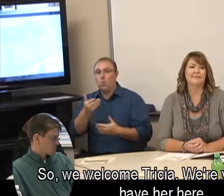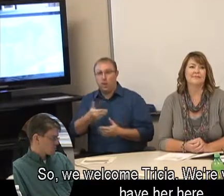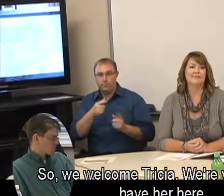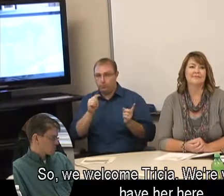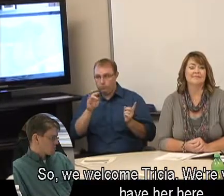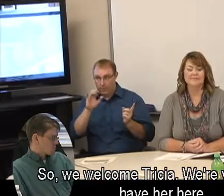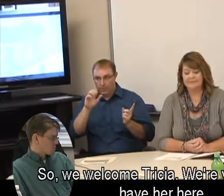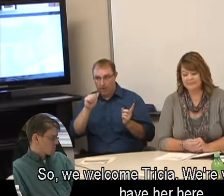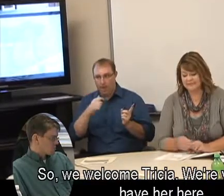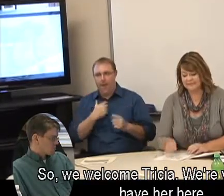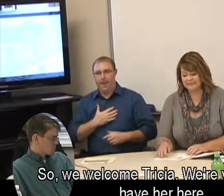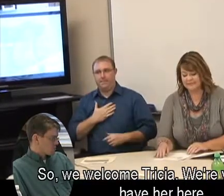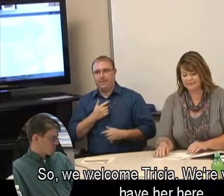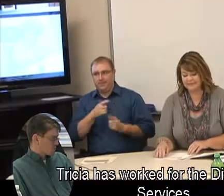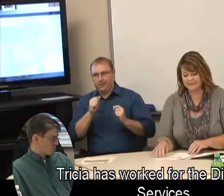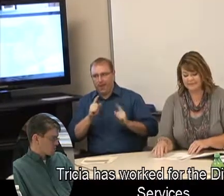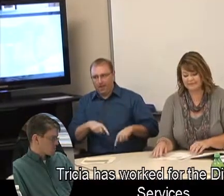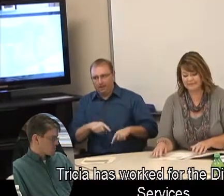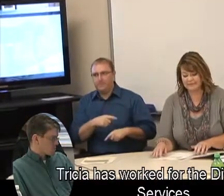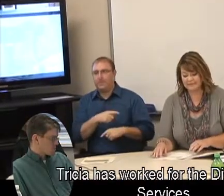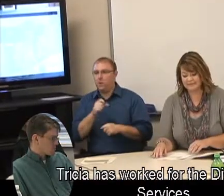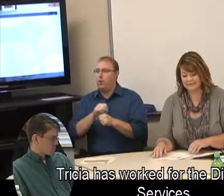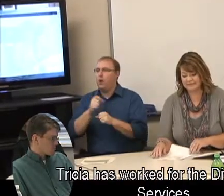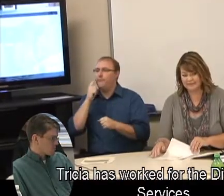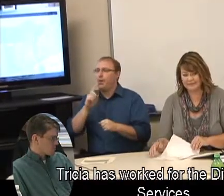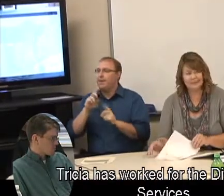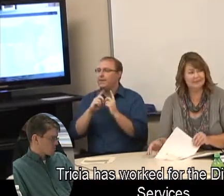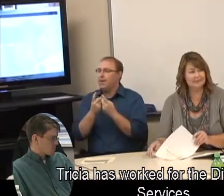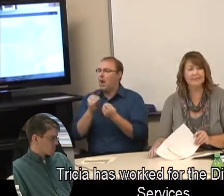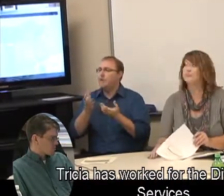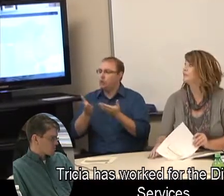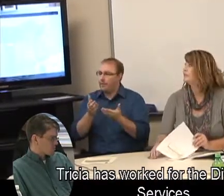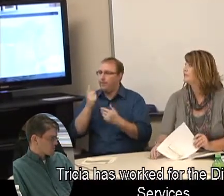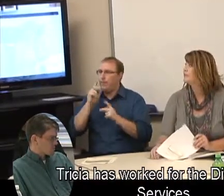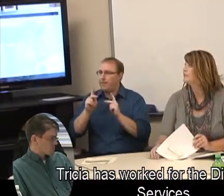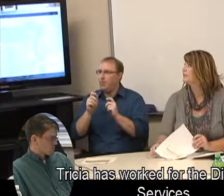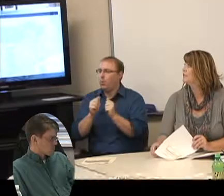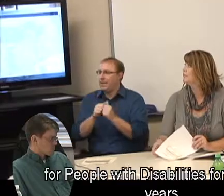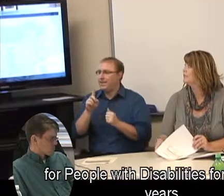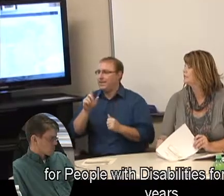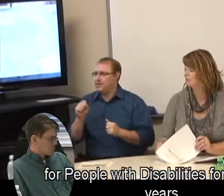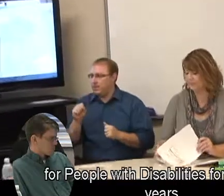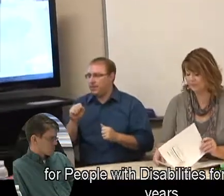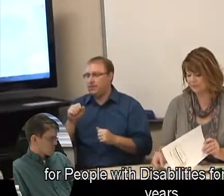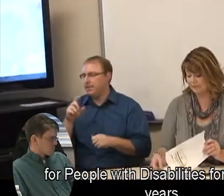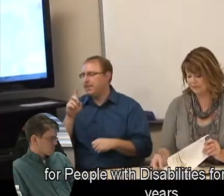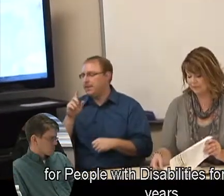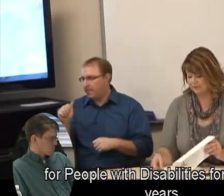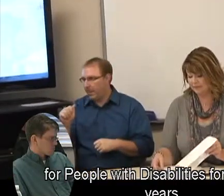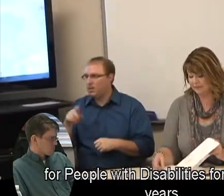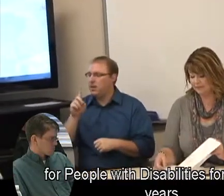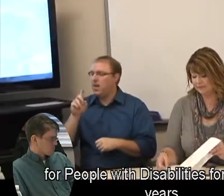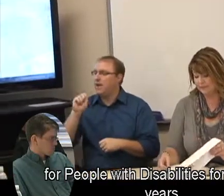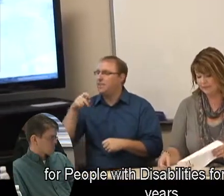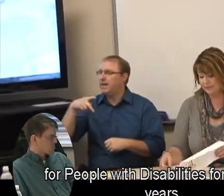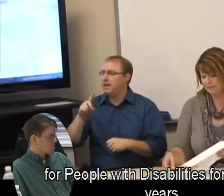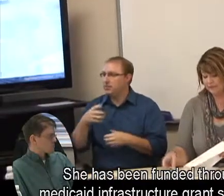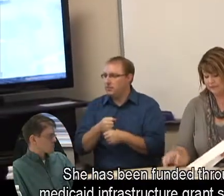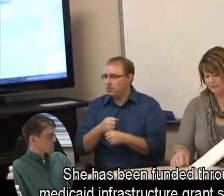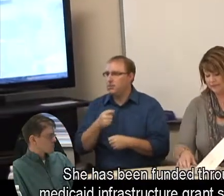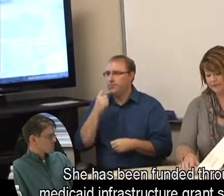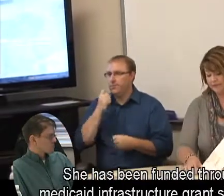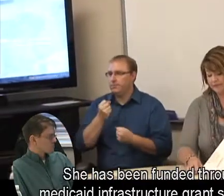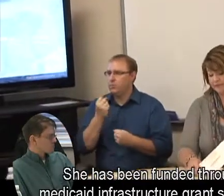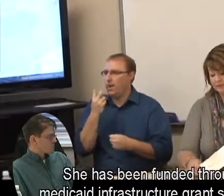We're very glad to have her here. Tricia has worked for the Division of Services for People with Disabilities for nearly 12 years. She has been